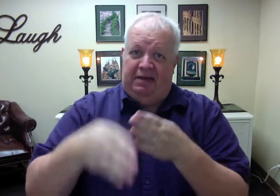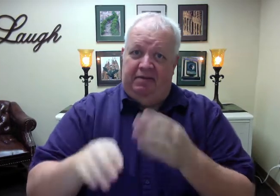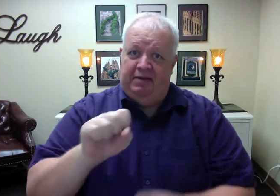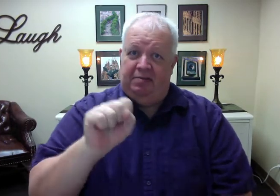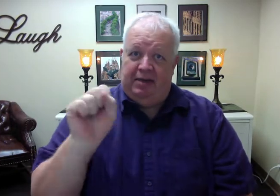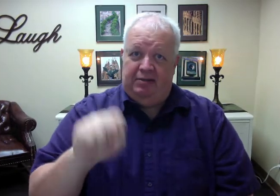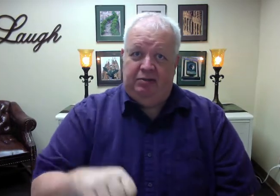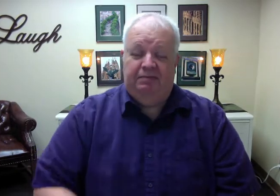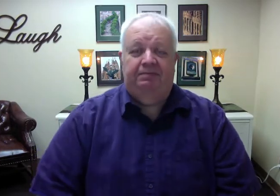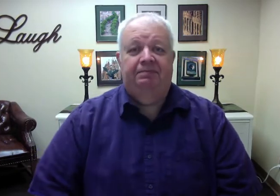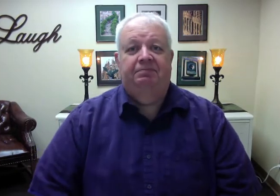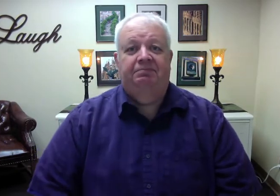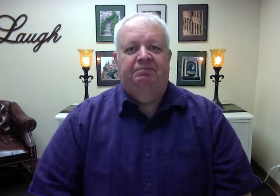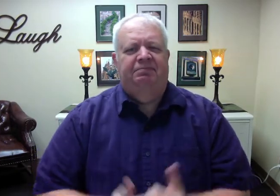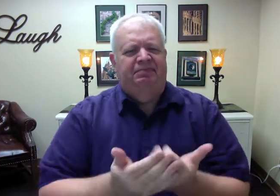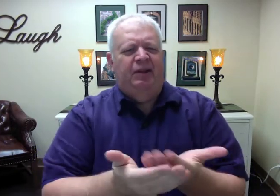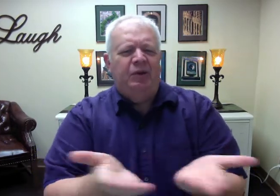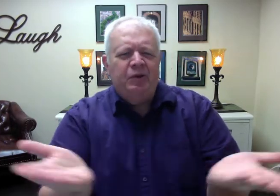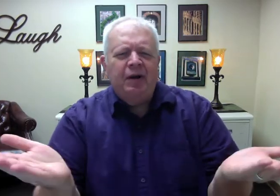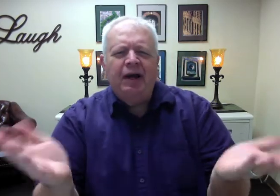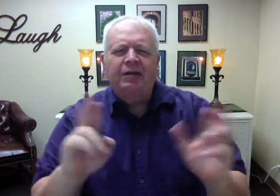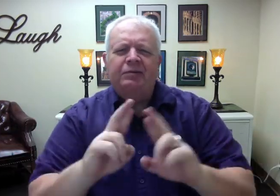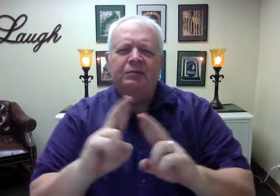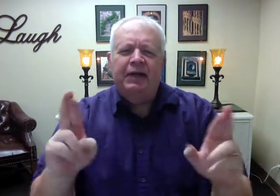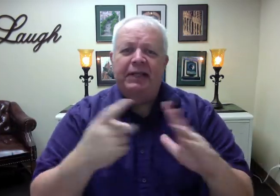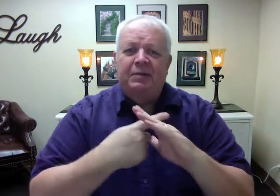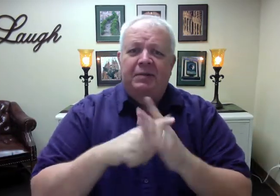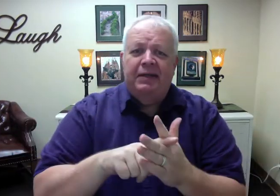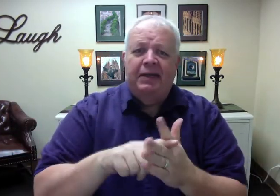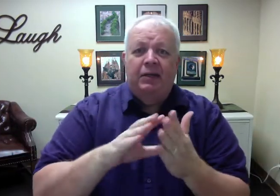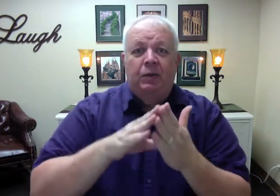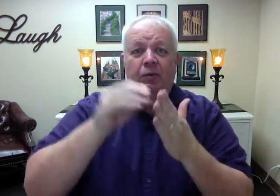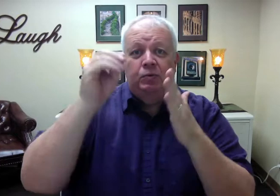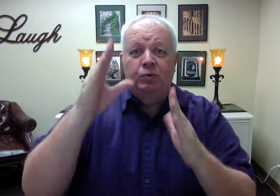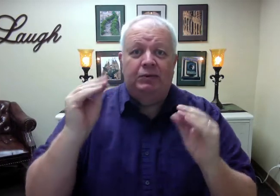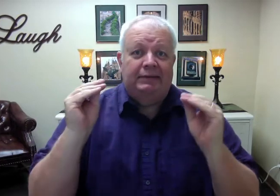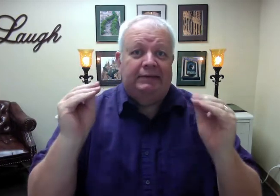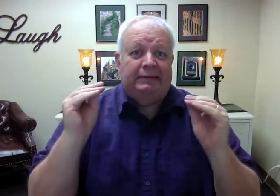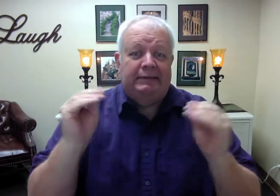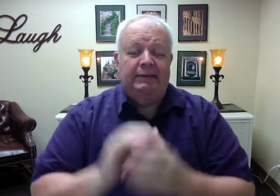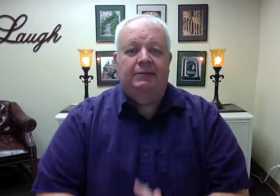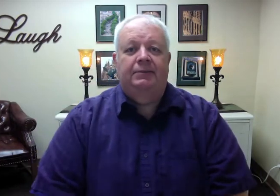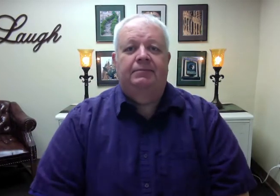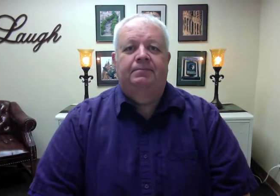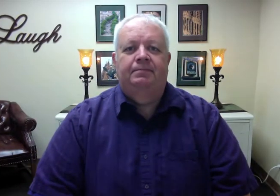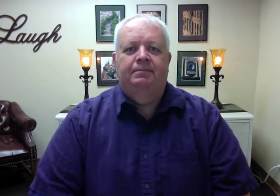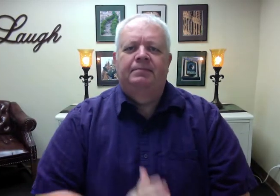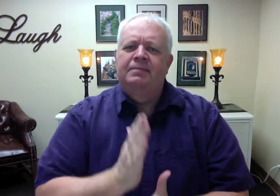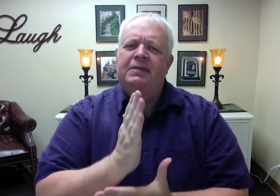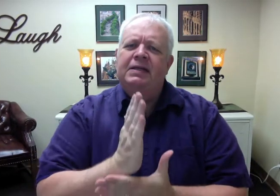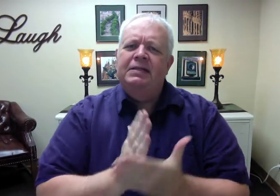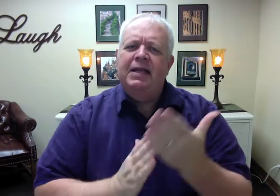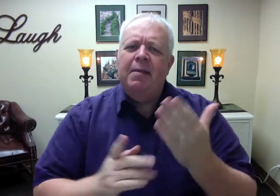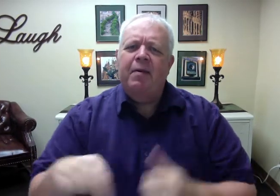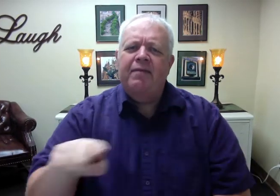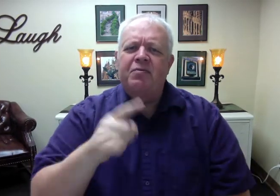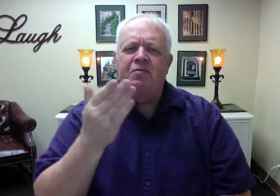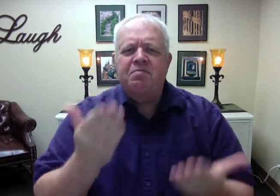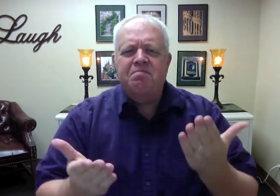Here you are ready to begin your student teaching. Some of you may be thinking, where did the time